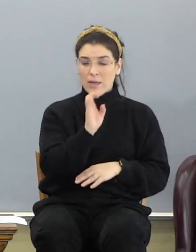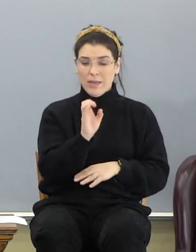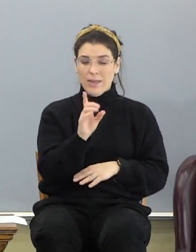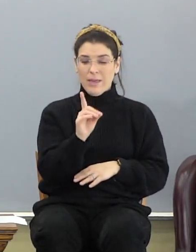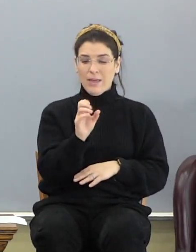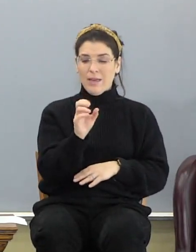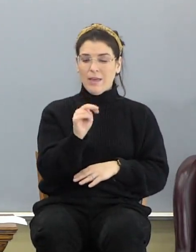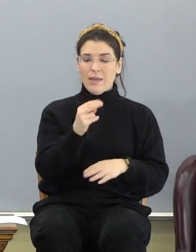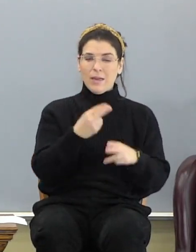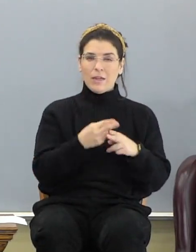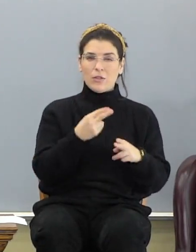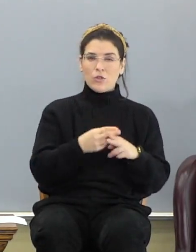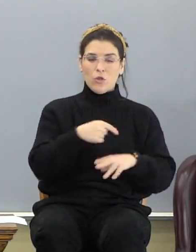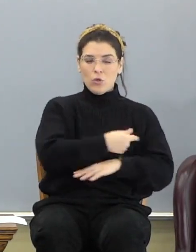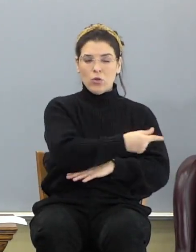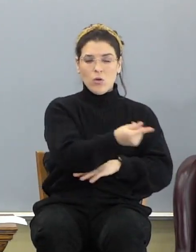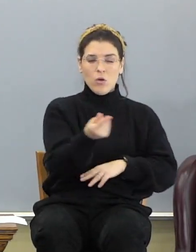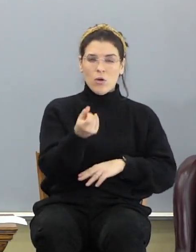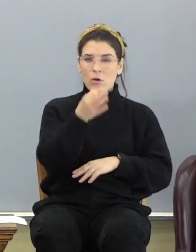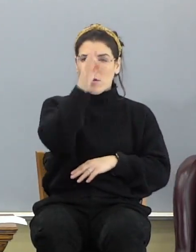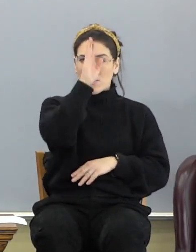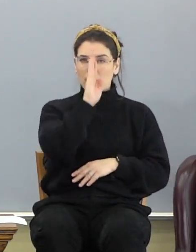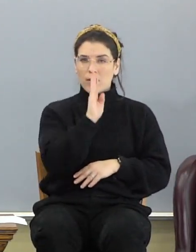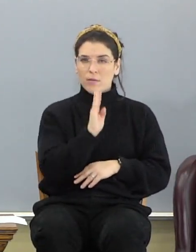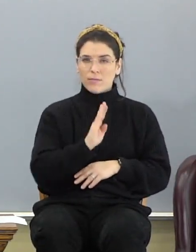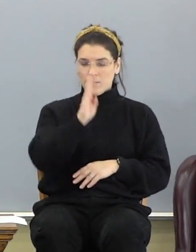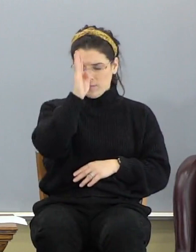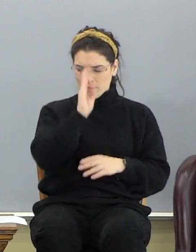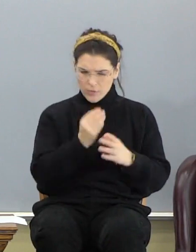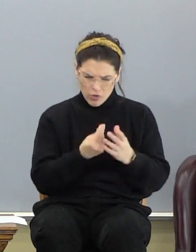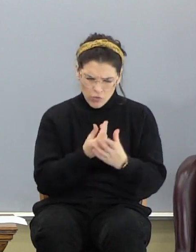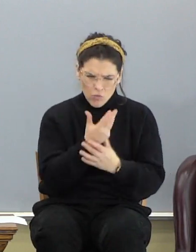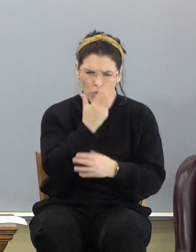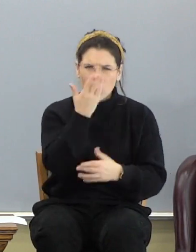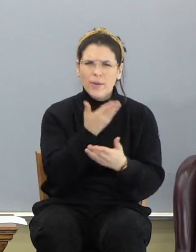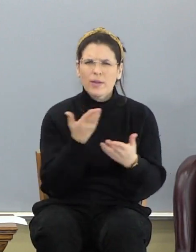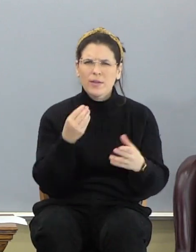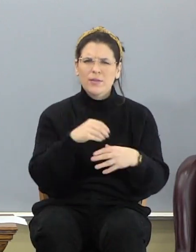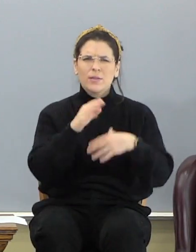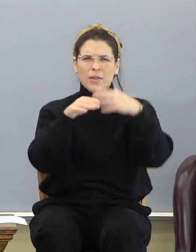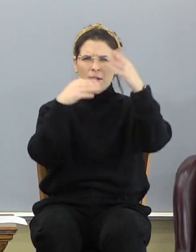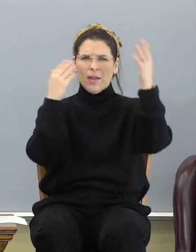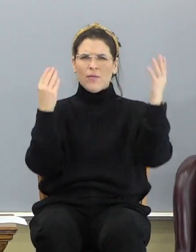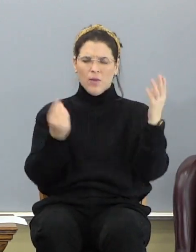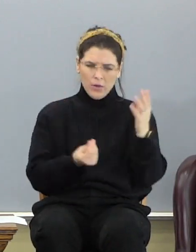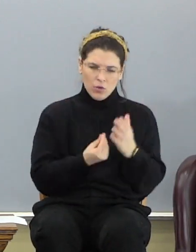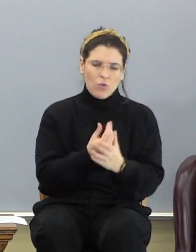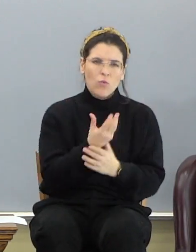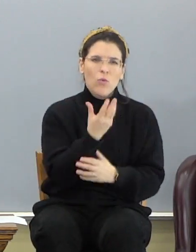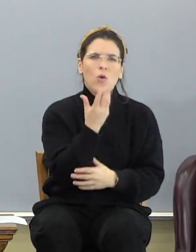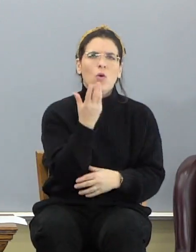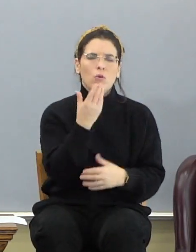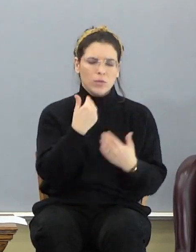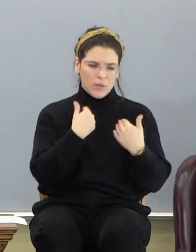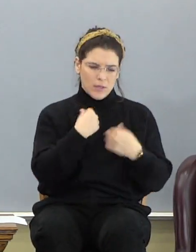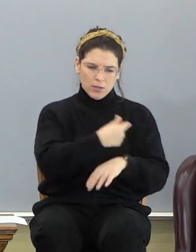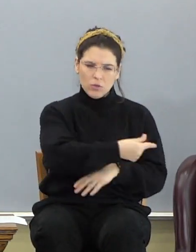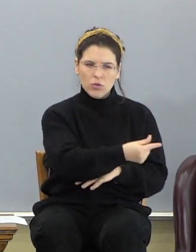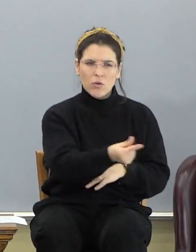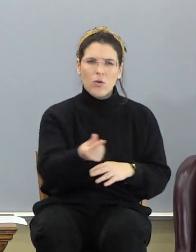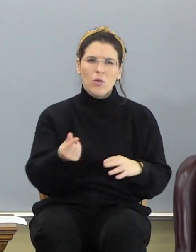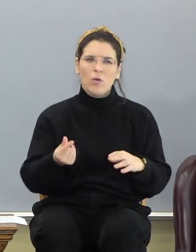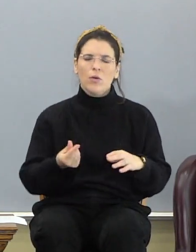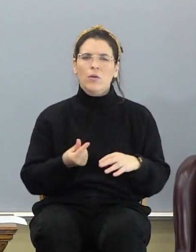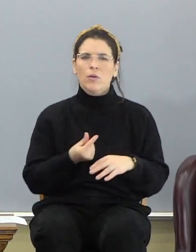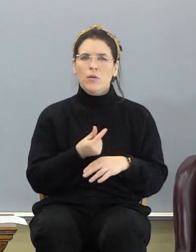Eden, it's called the garden of God. God's growing things in the heavens. He grows, he has a garden where he's